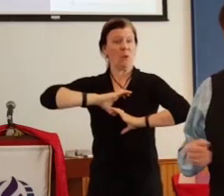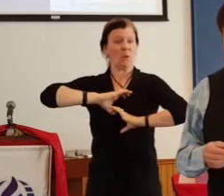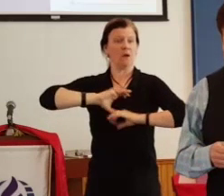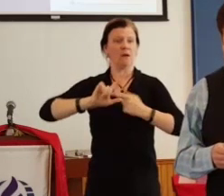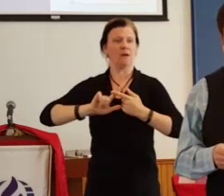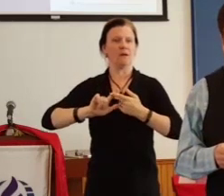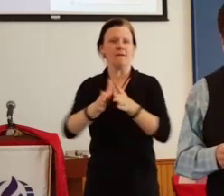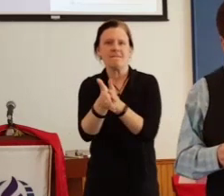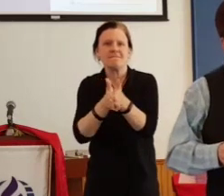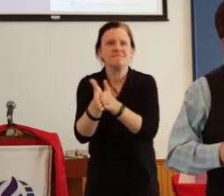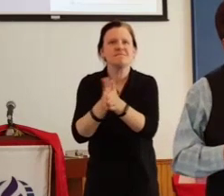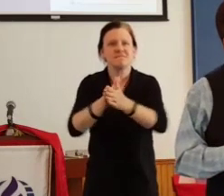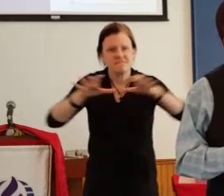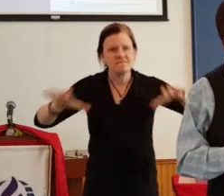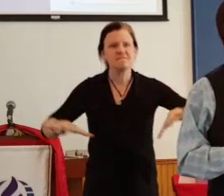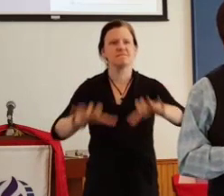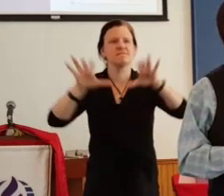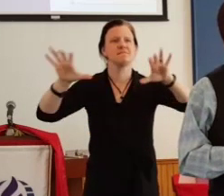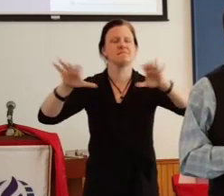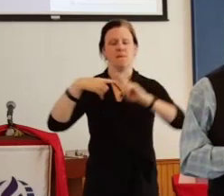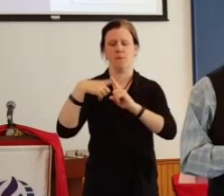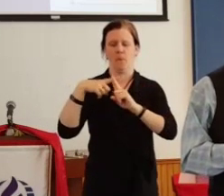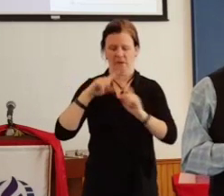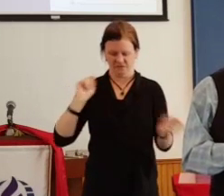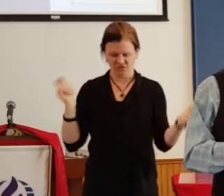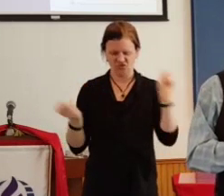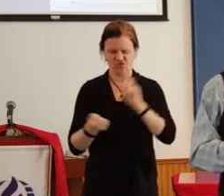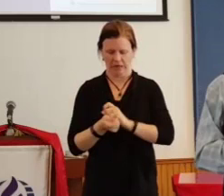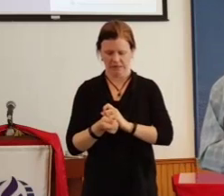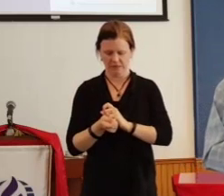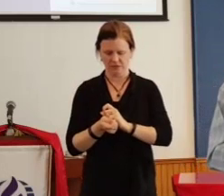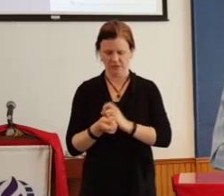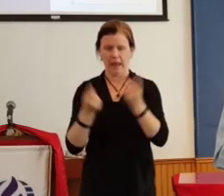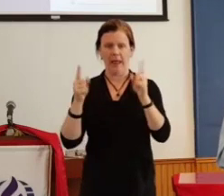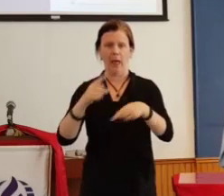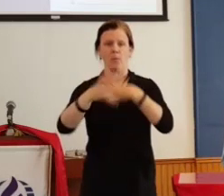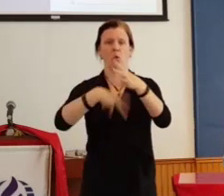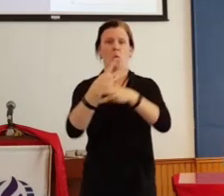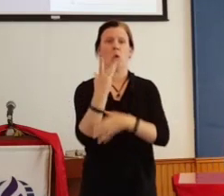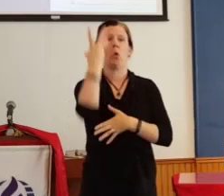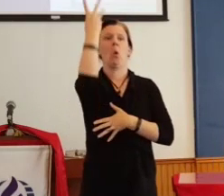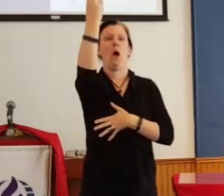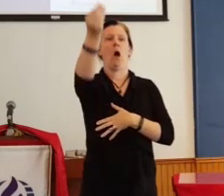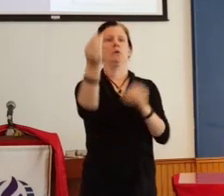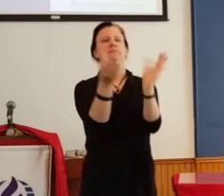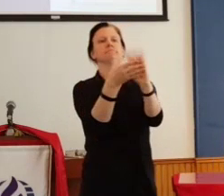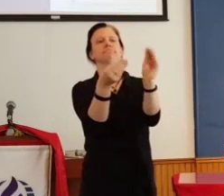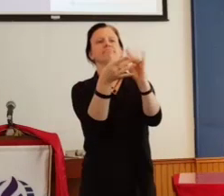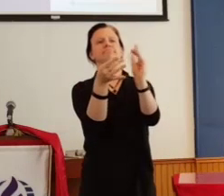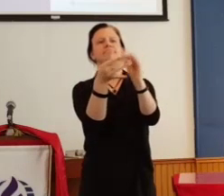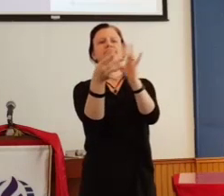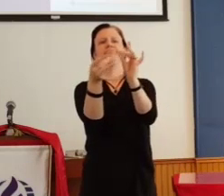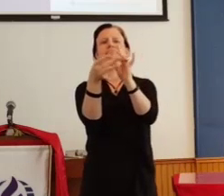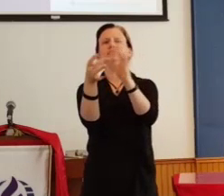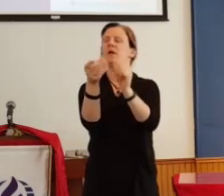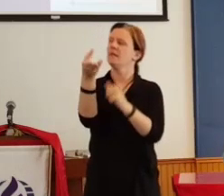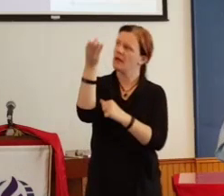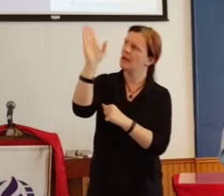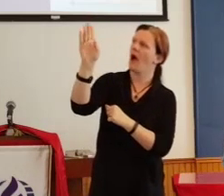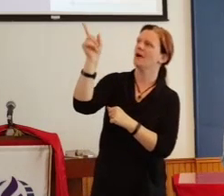transform you, and send you into the world to speak of God's love and show that God indeed is active